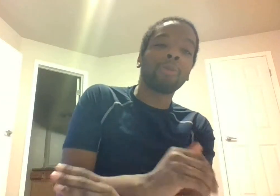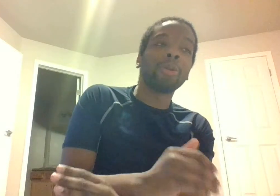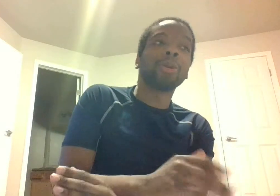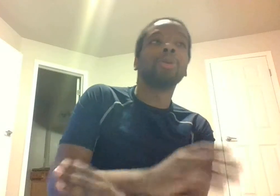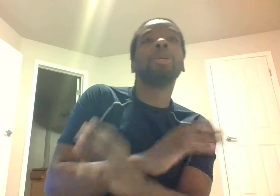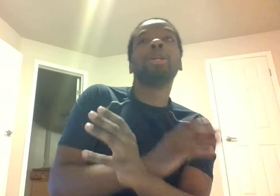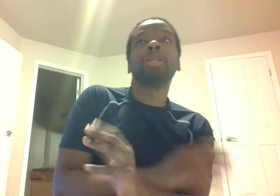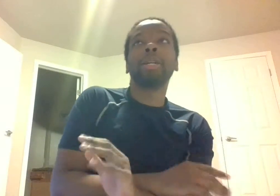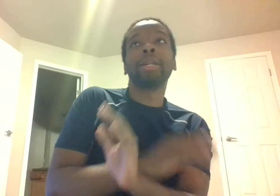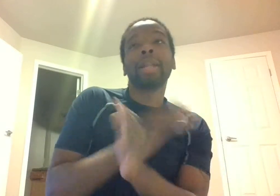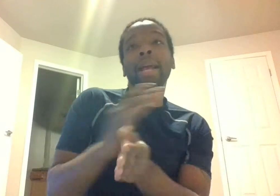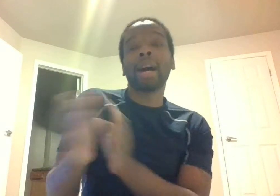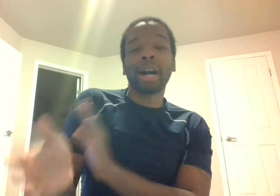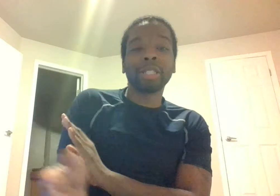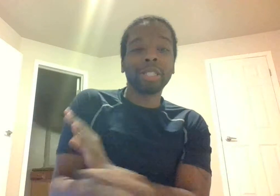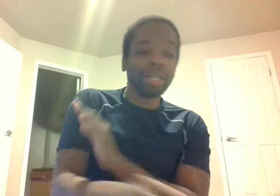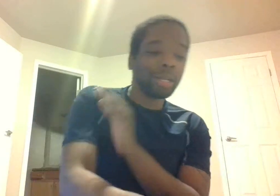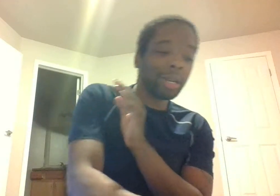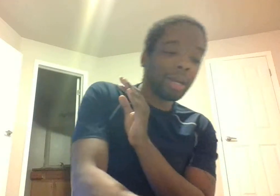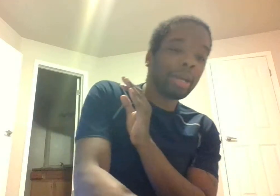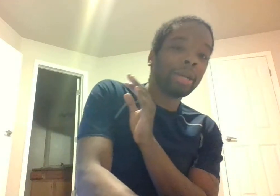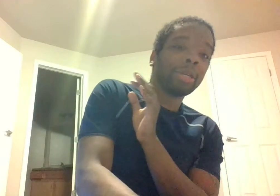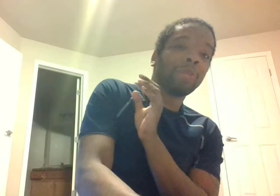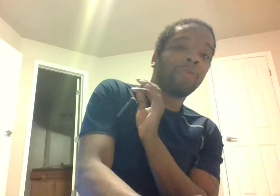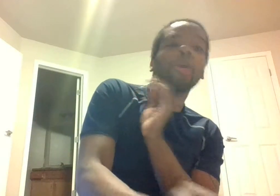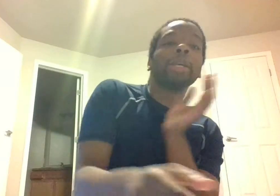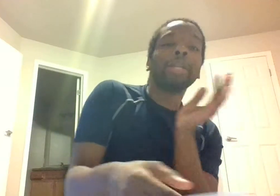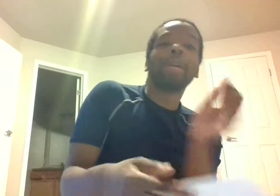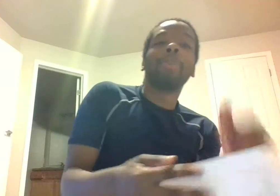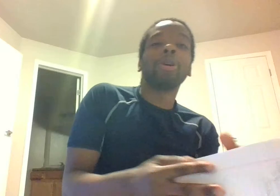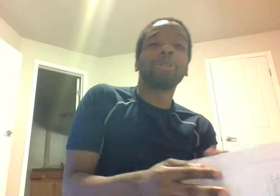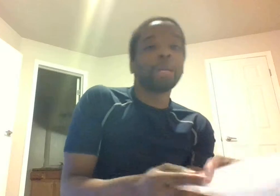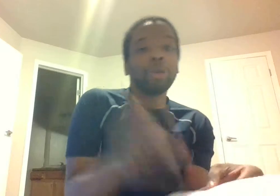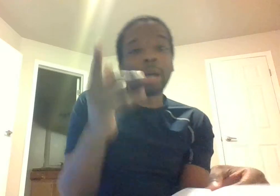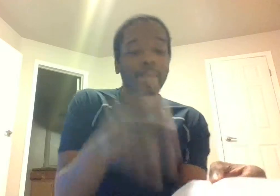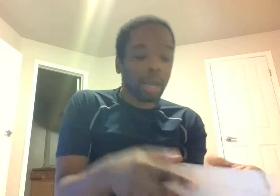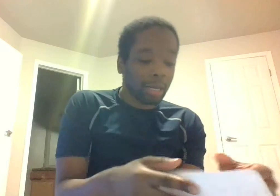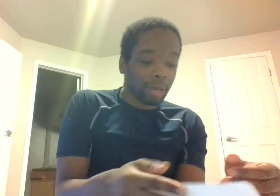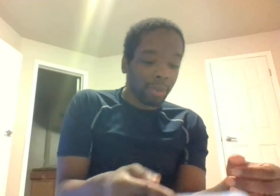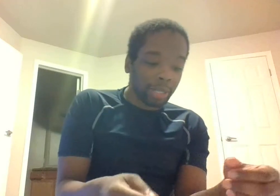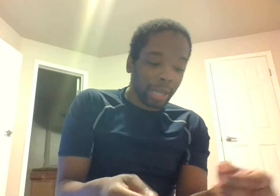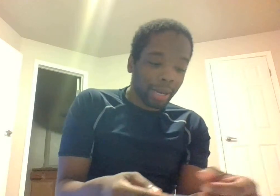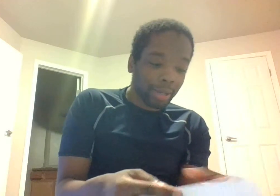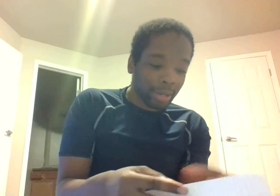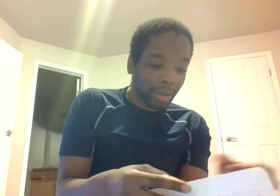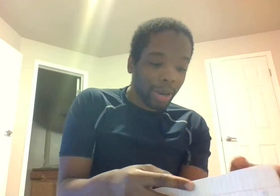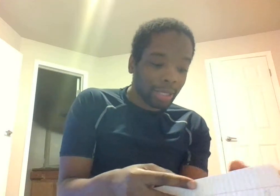anaerobic lagoons to lack oxygen or you can decompose but you guys are not decomposing that congratulations